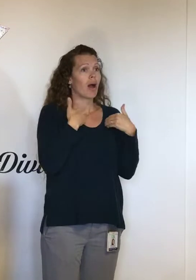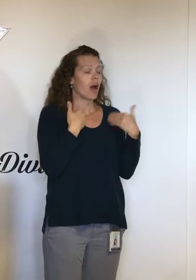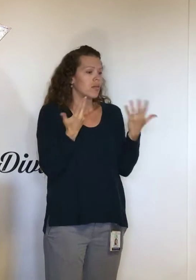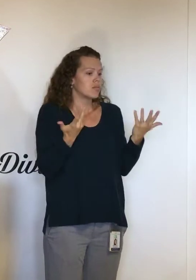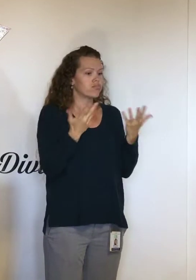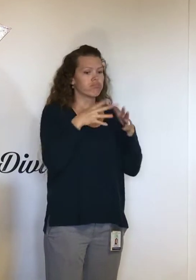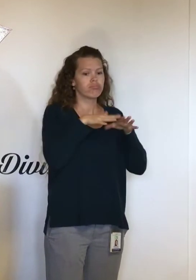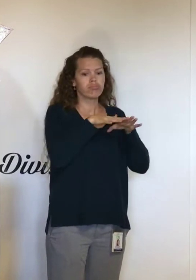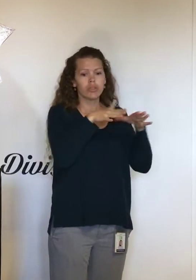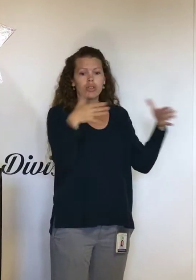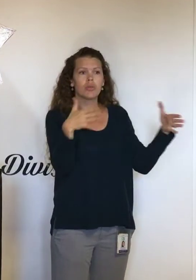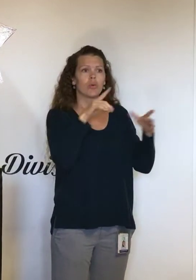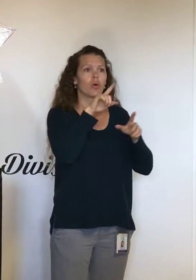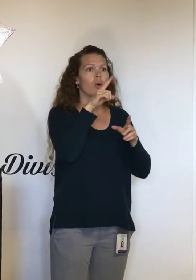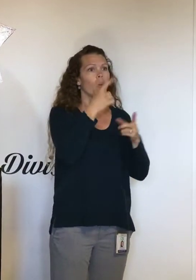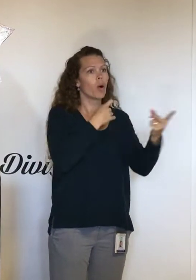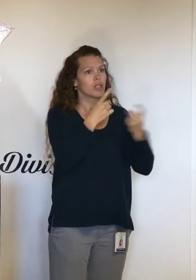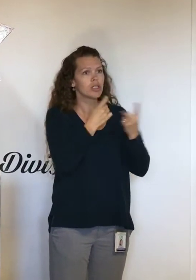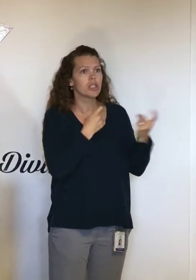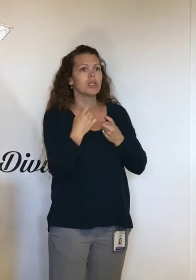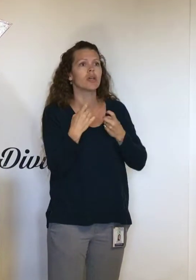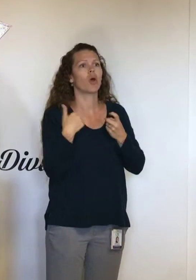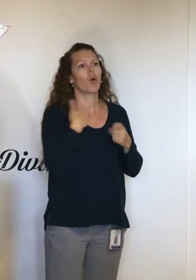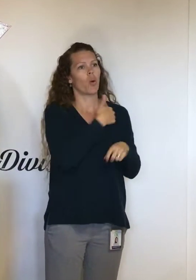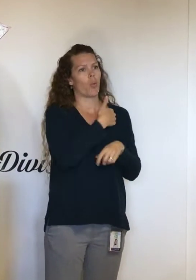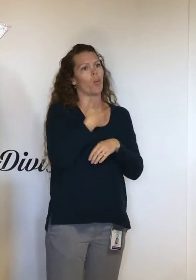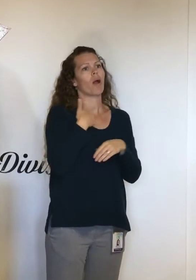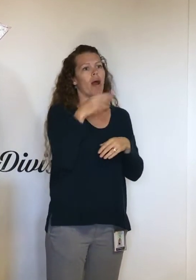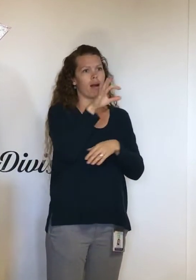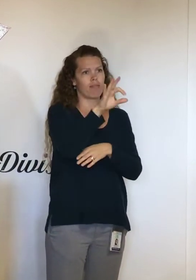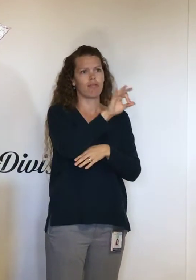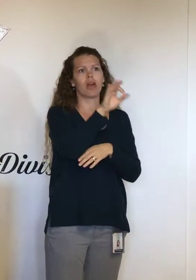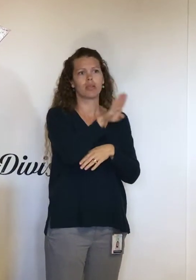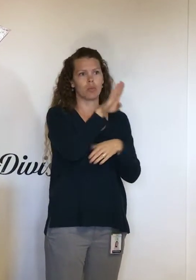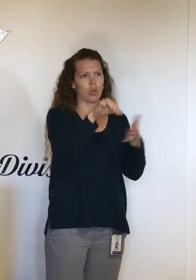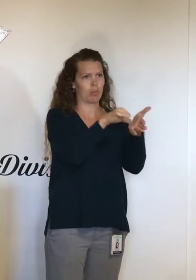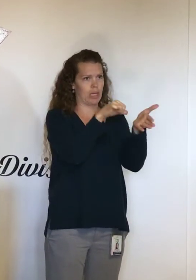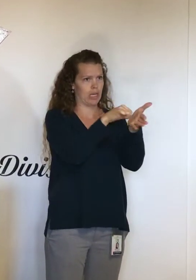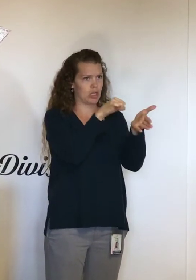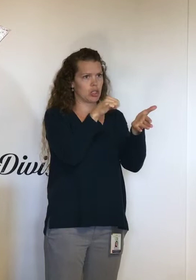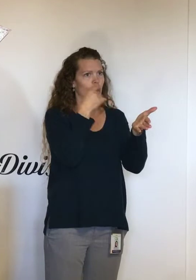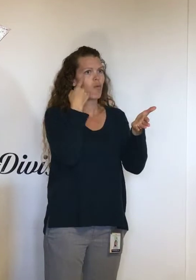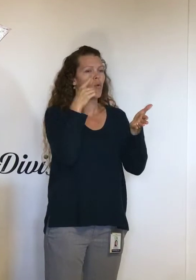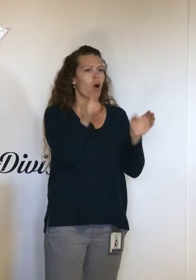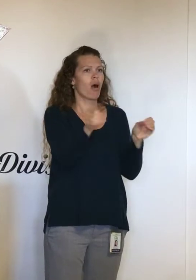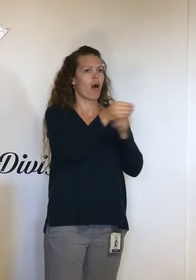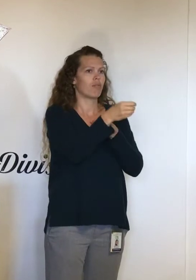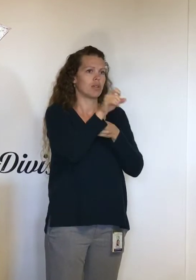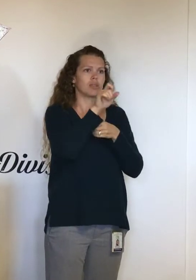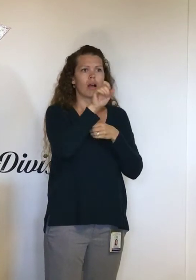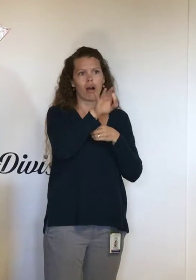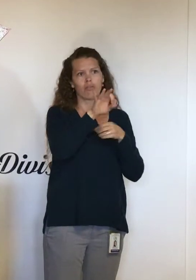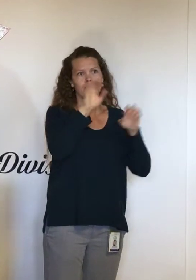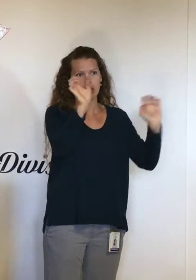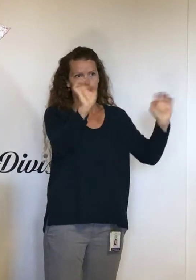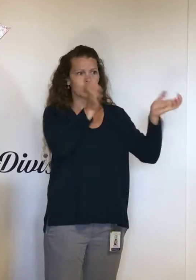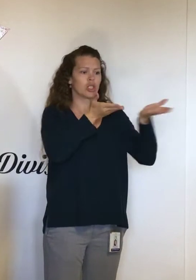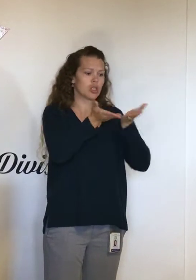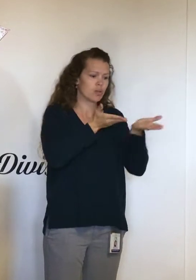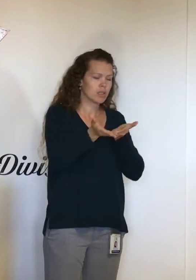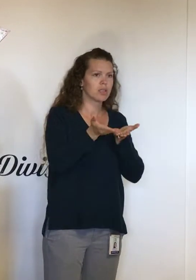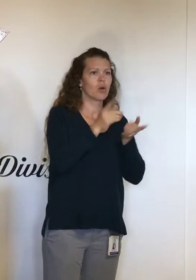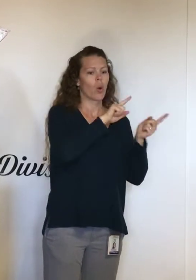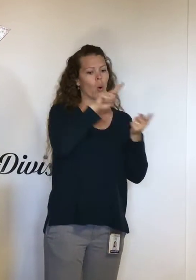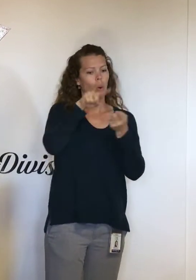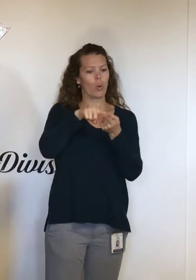we have set up a Facebook page, our Office of Emergency Services. You can go to our Facebook page of the county and you can answer some of